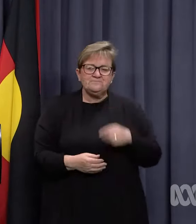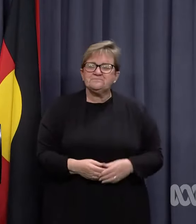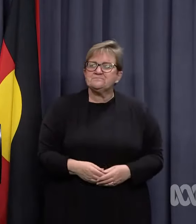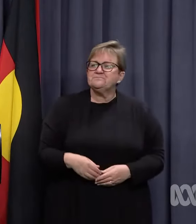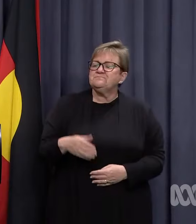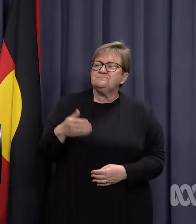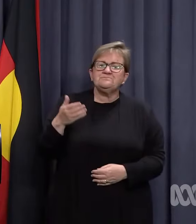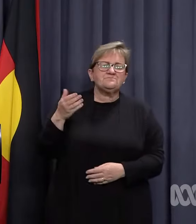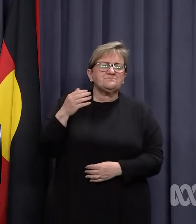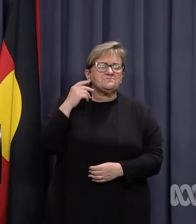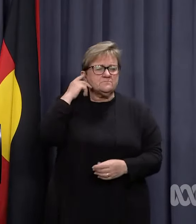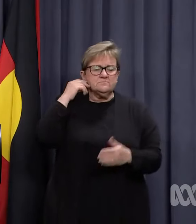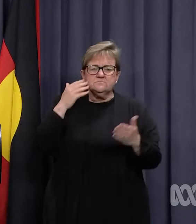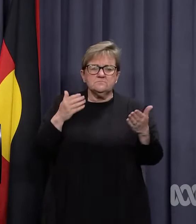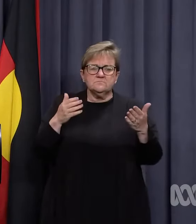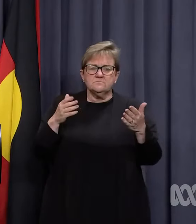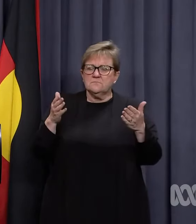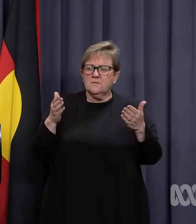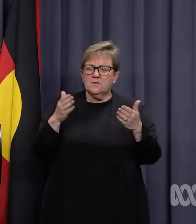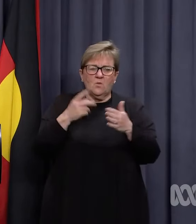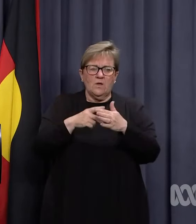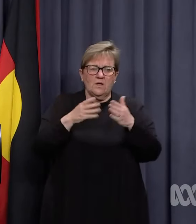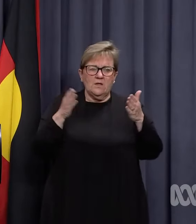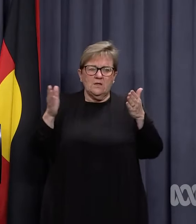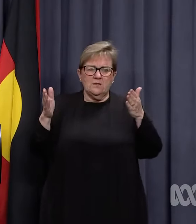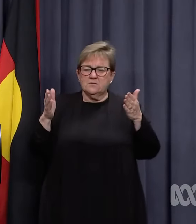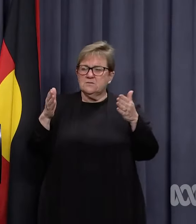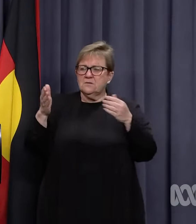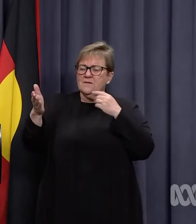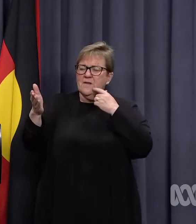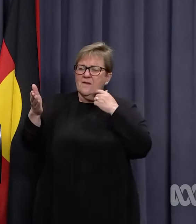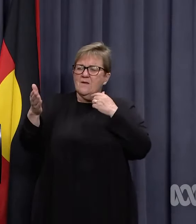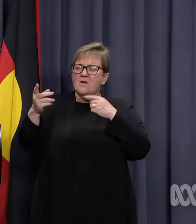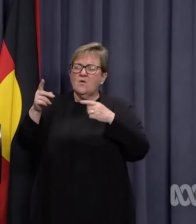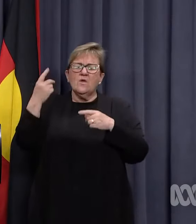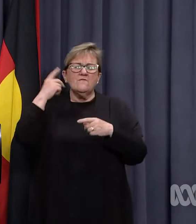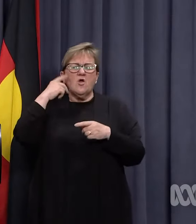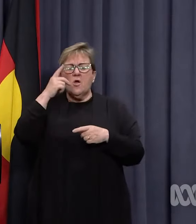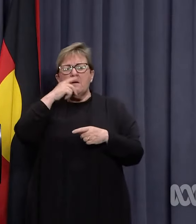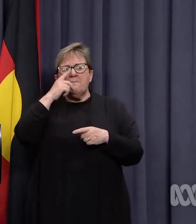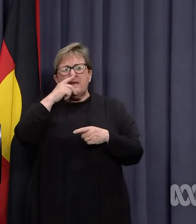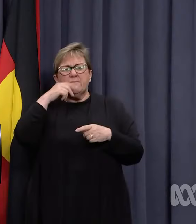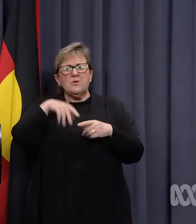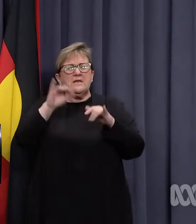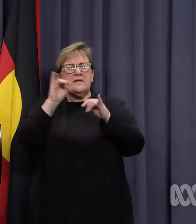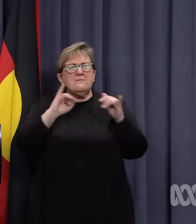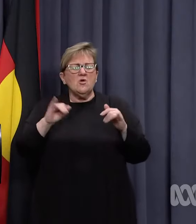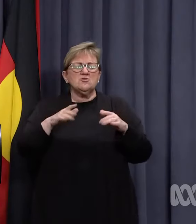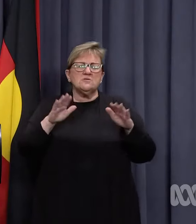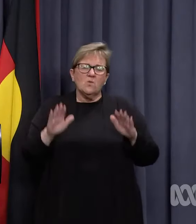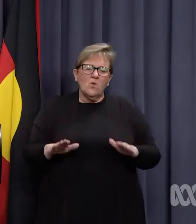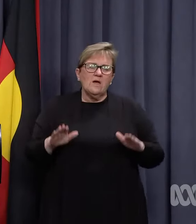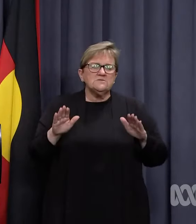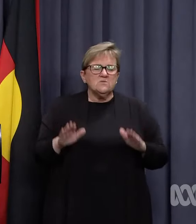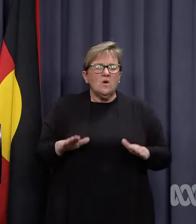You've heard that patients in emergency departments are being left waiting for extended periods of time because of bedlock